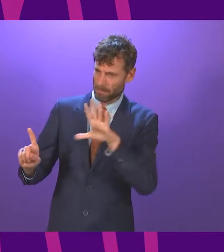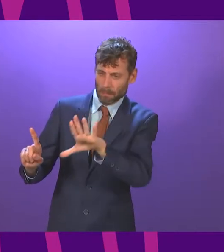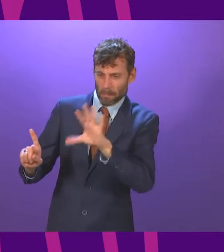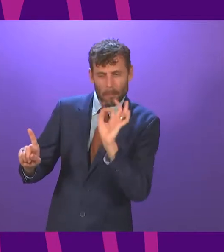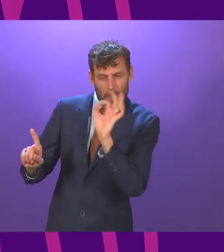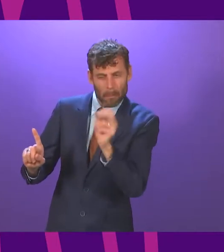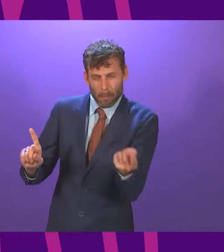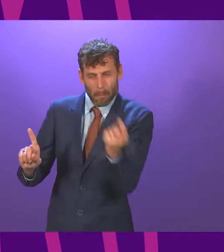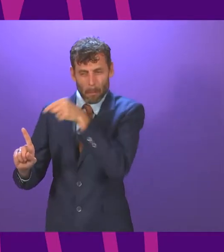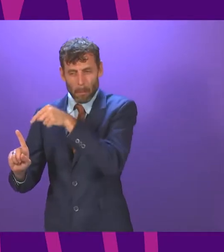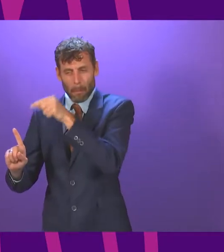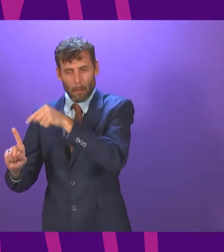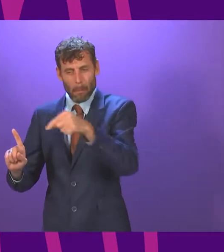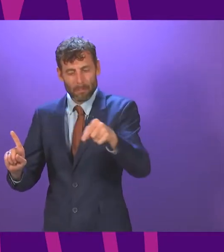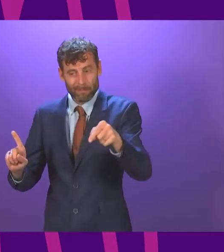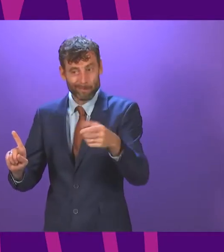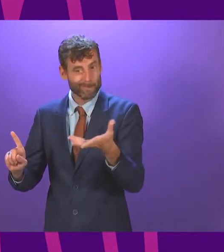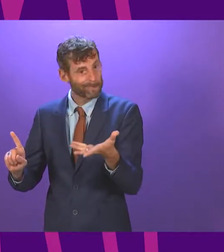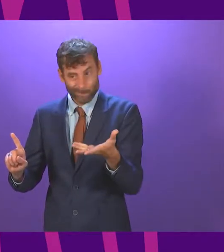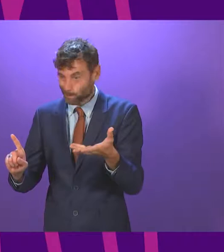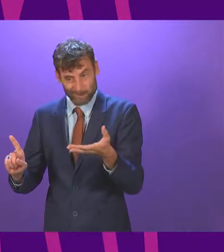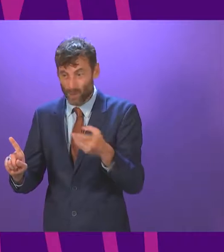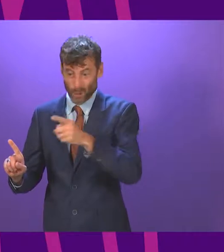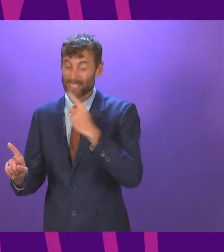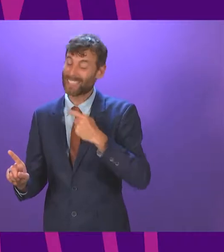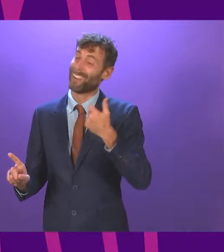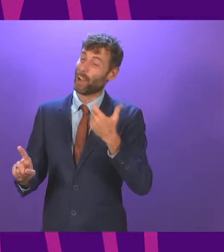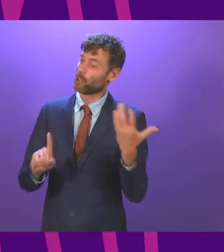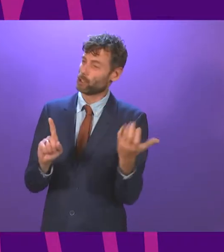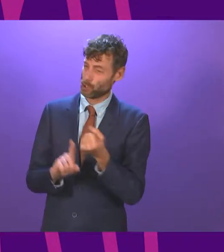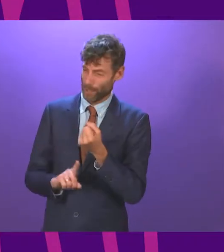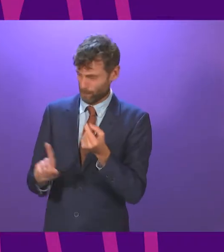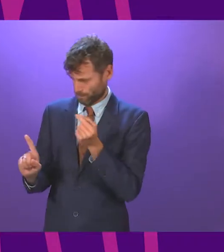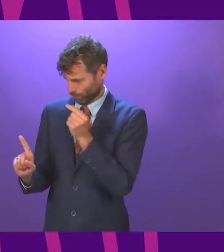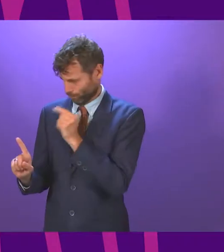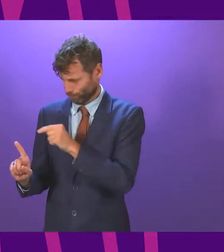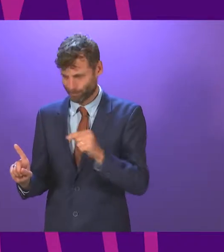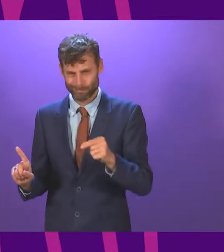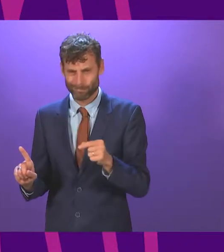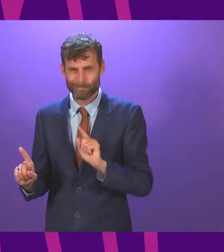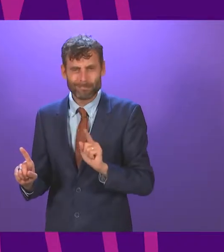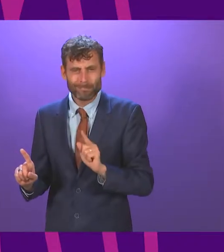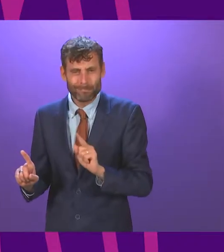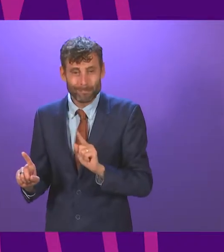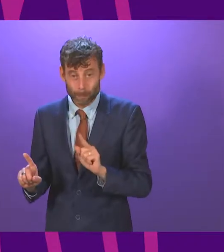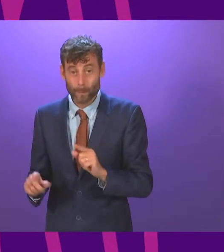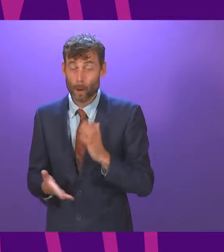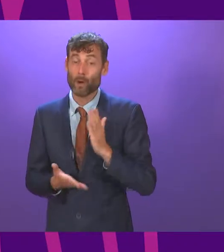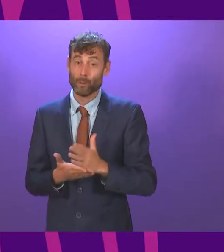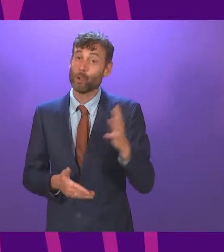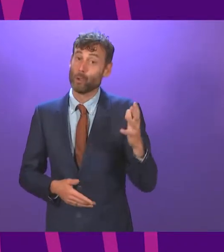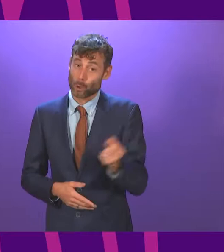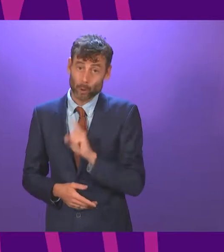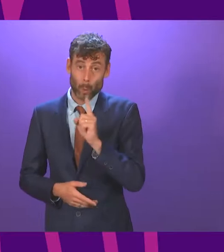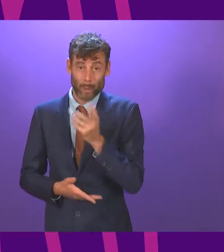test, the SNP government has been found to be wanting, as we have heard throughout this debate. This week, we should have been debating the programme for